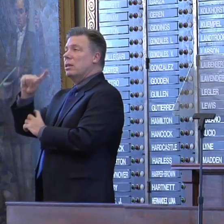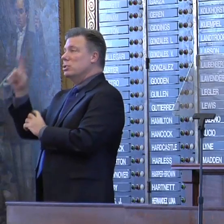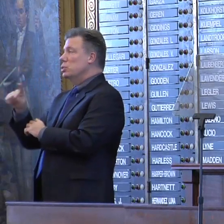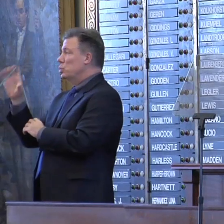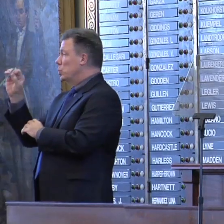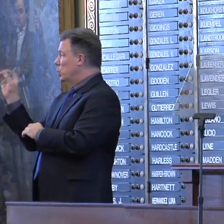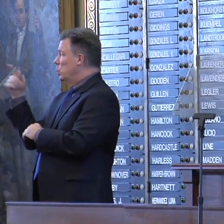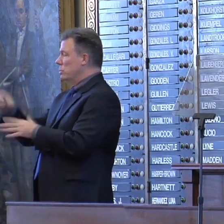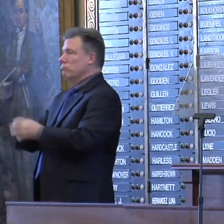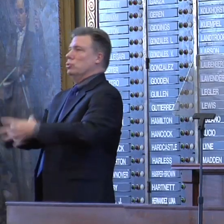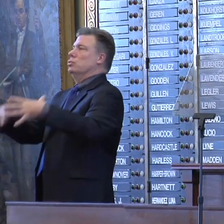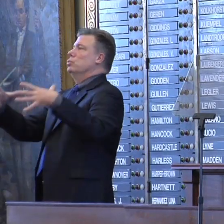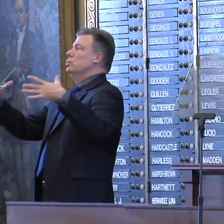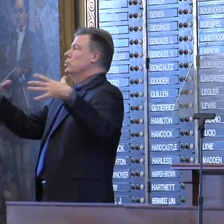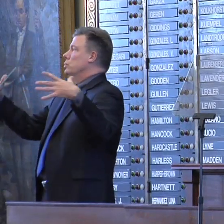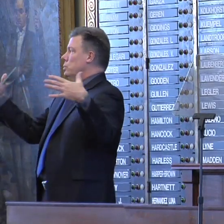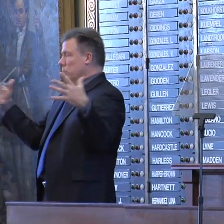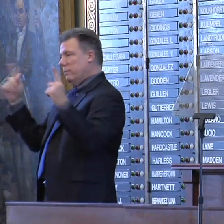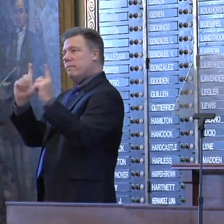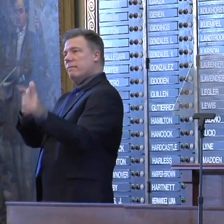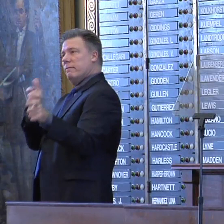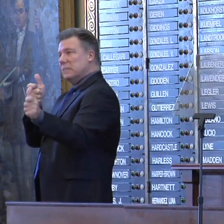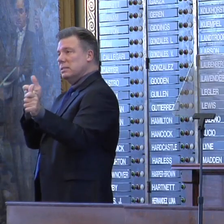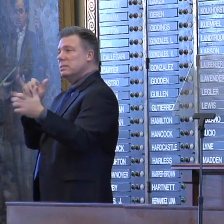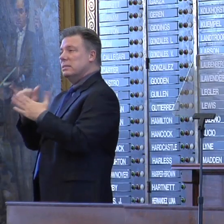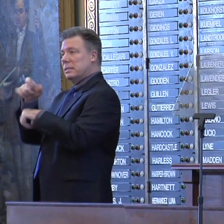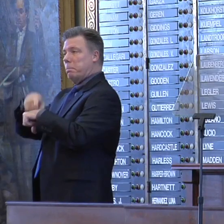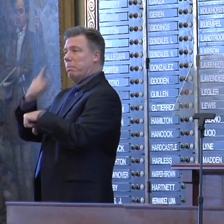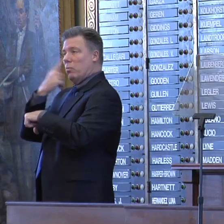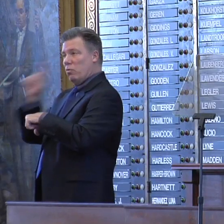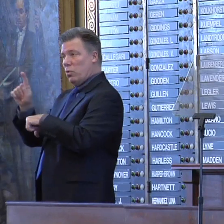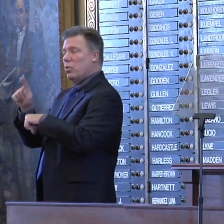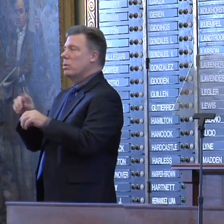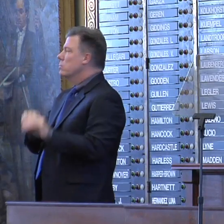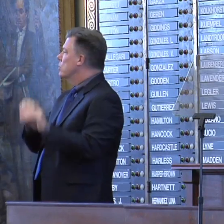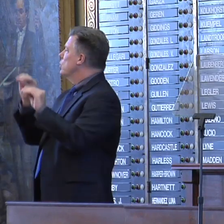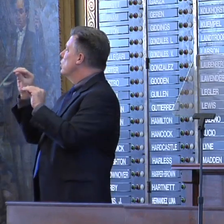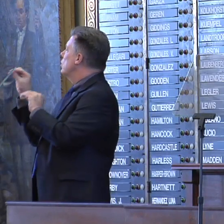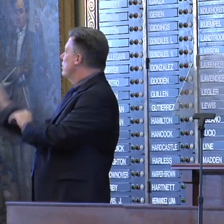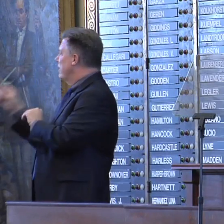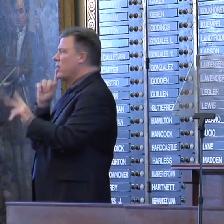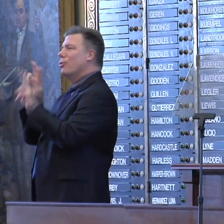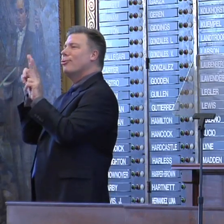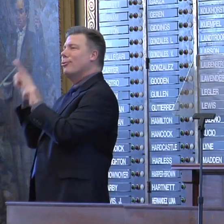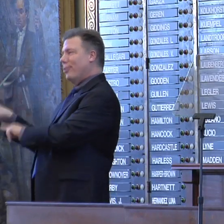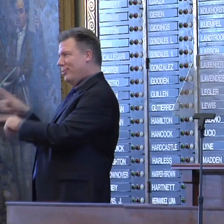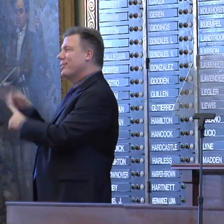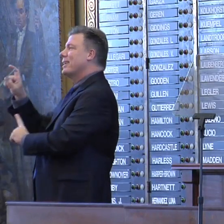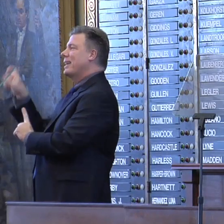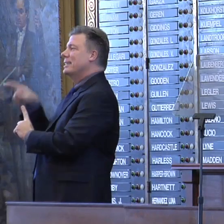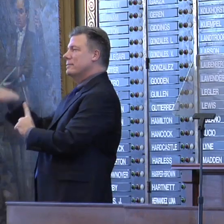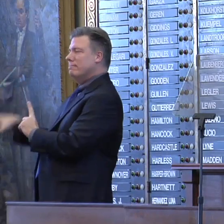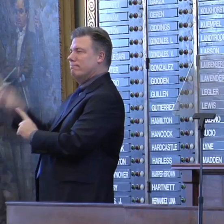They grew rather rapidly. When it came time to expand, they looked at Texas, where they found